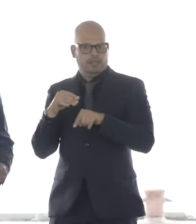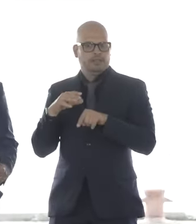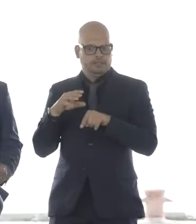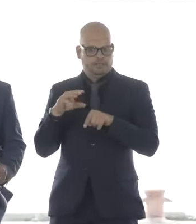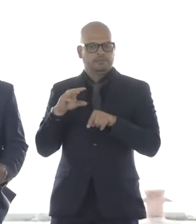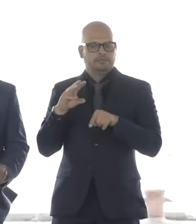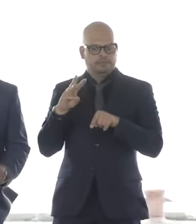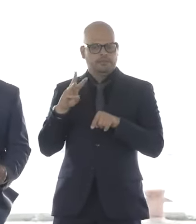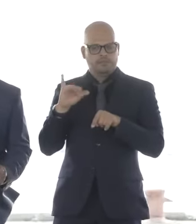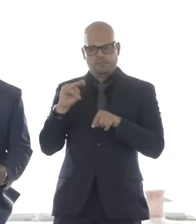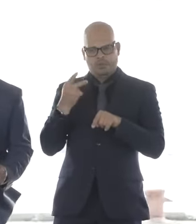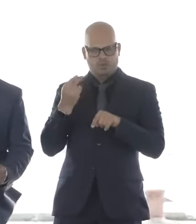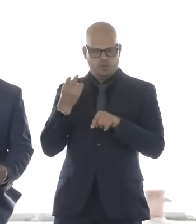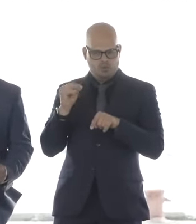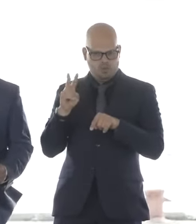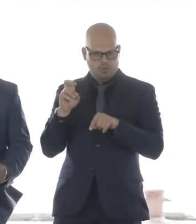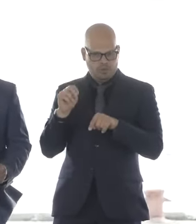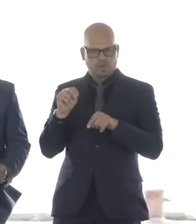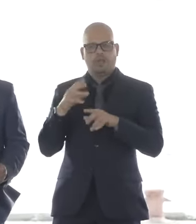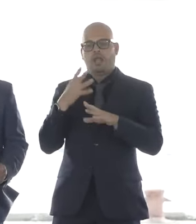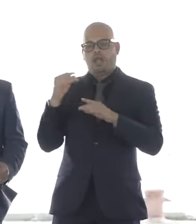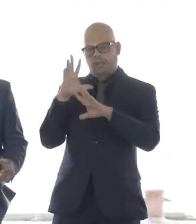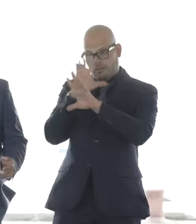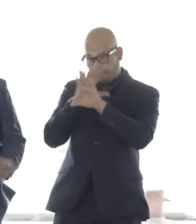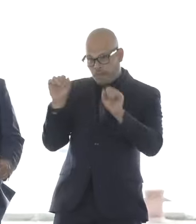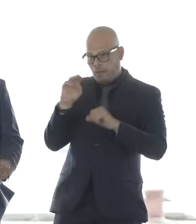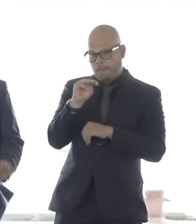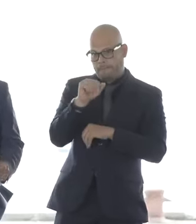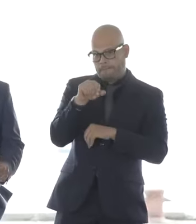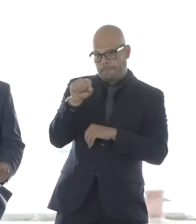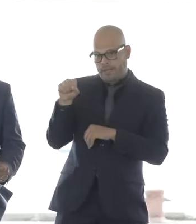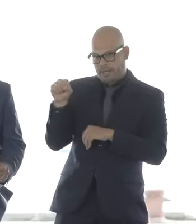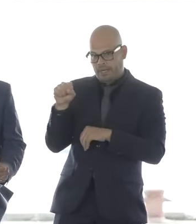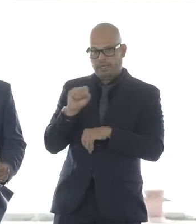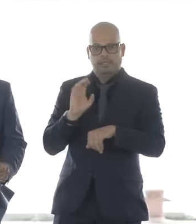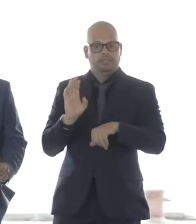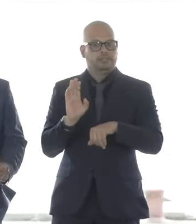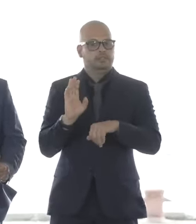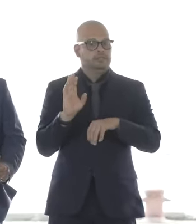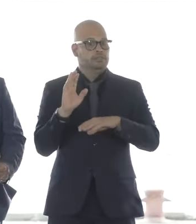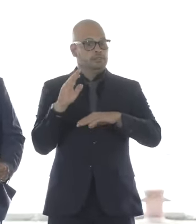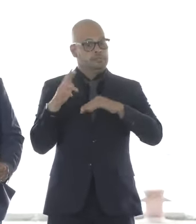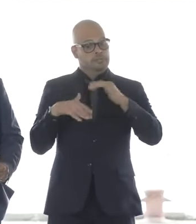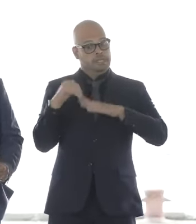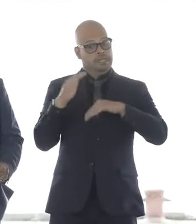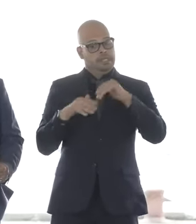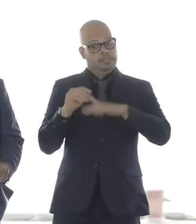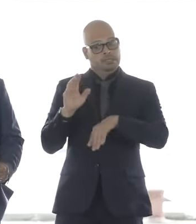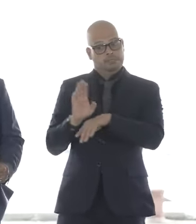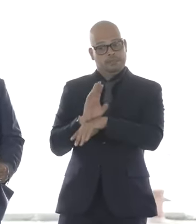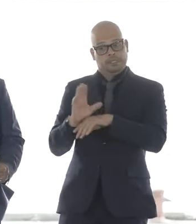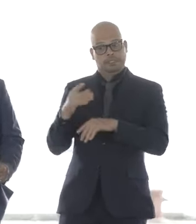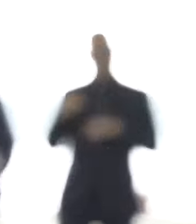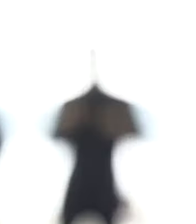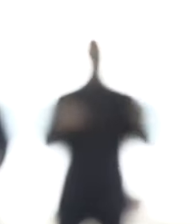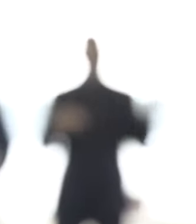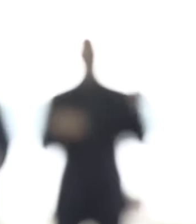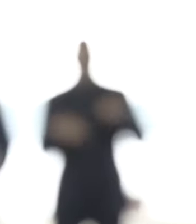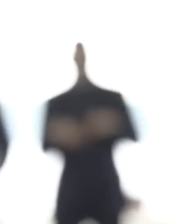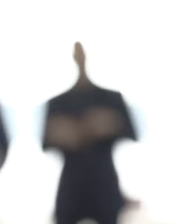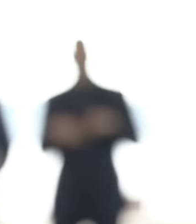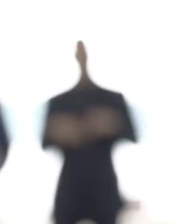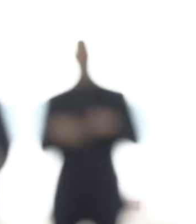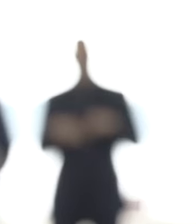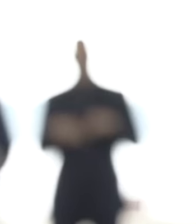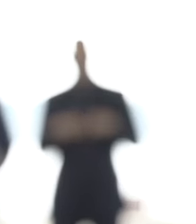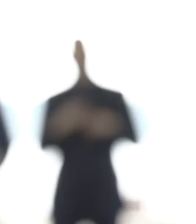the president of the Massachusetts Building Trades Union, Frank Callahan, who cannot be here today. And Mayor Dominic Pangalo has been